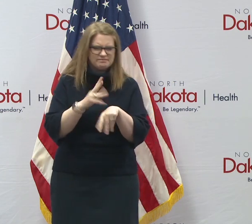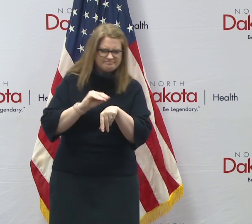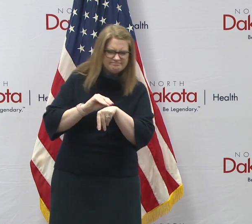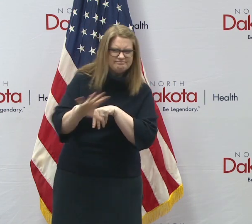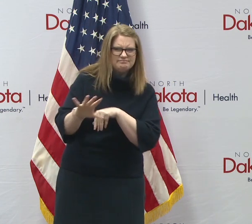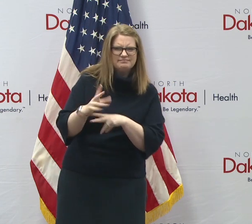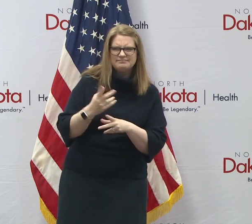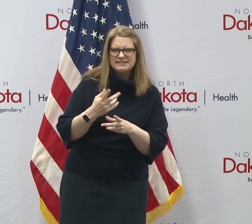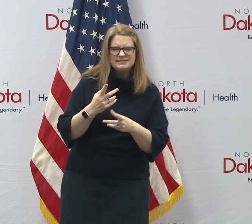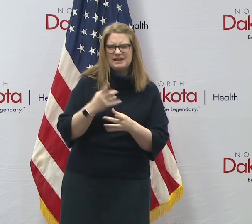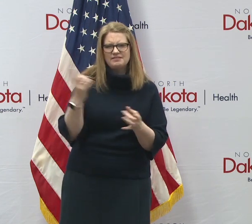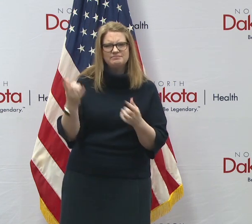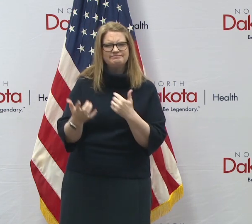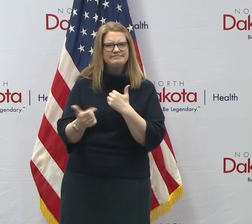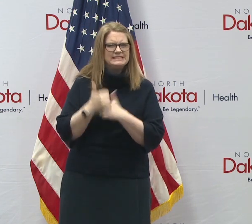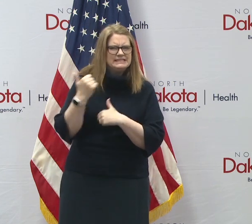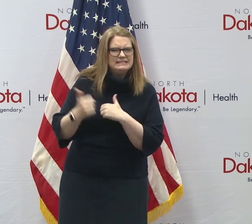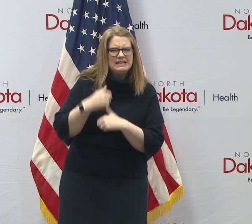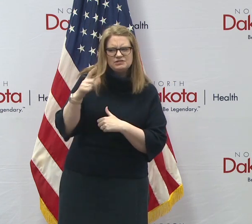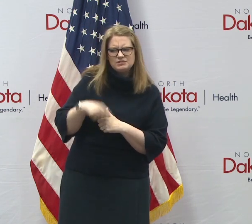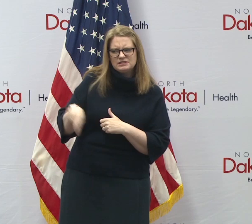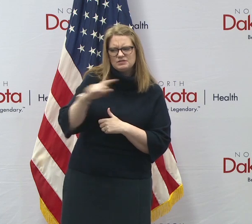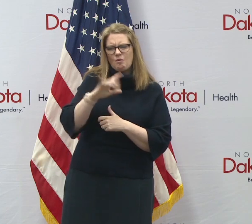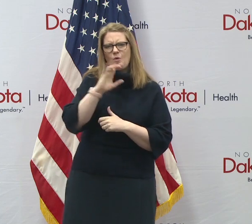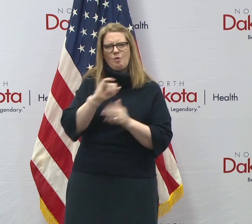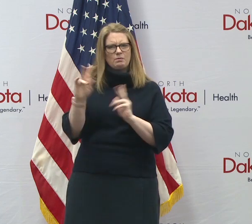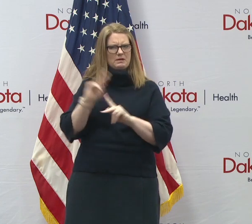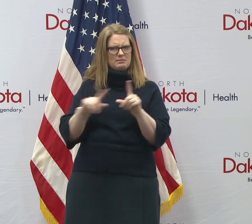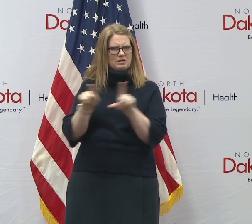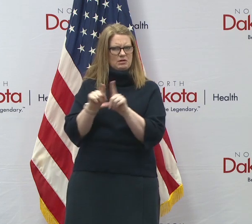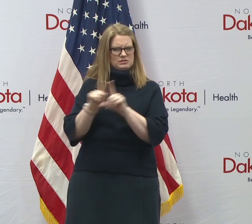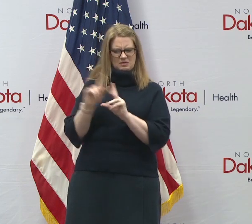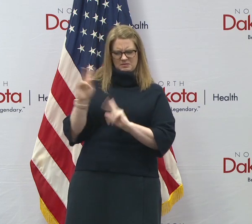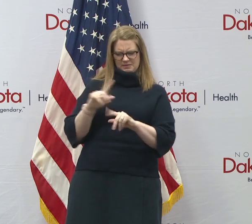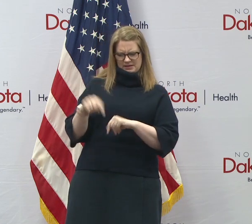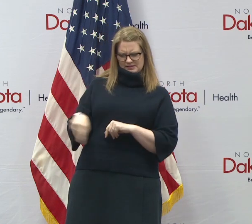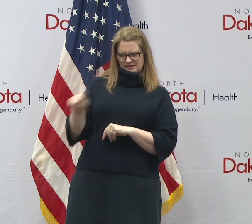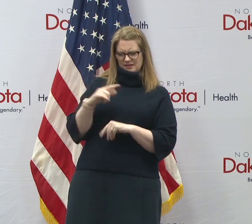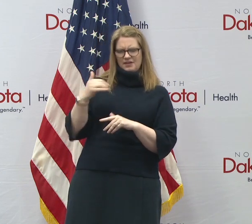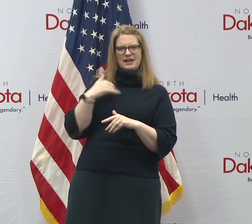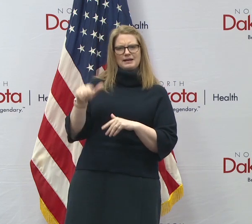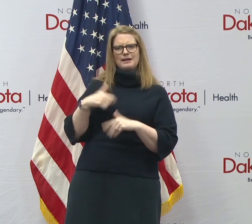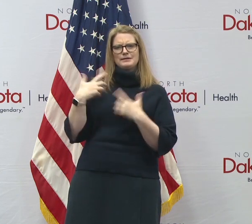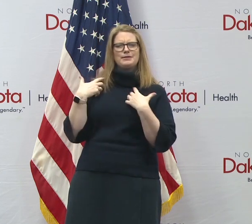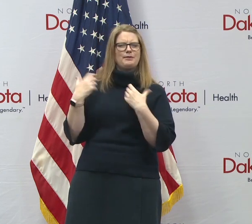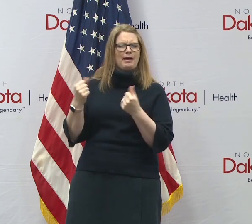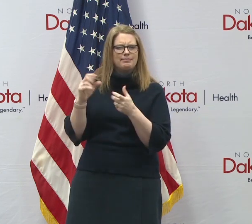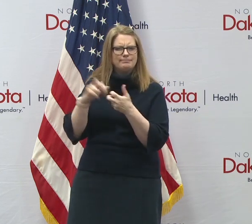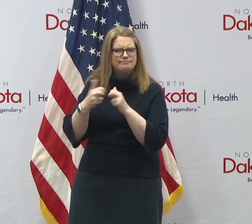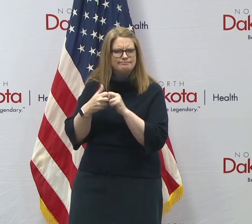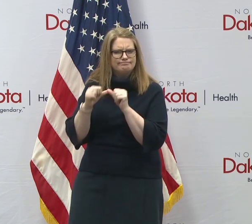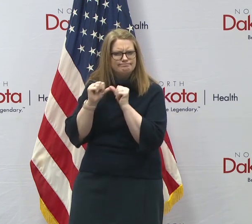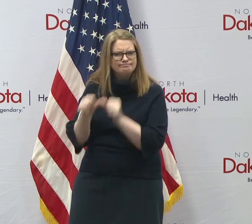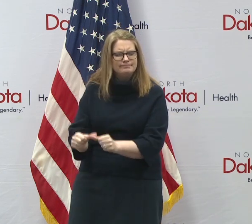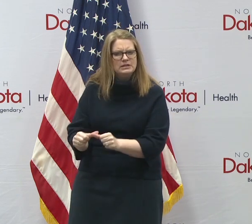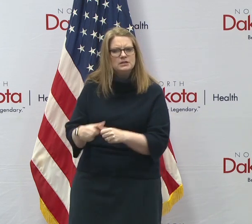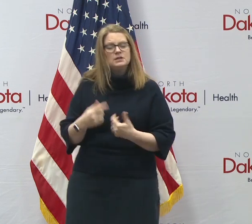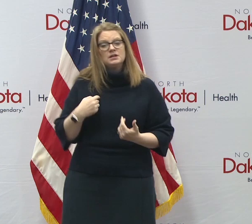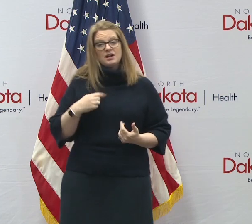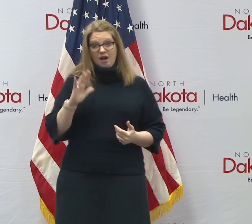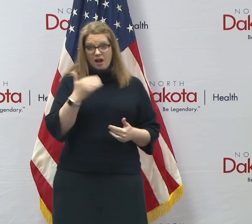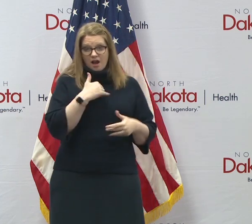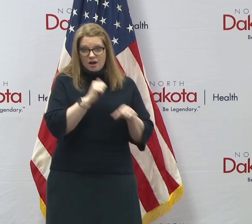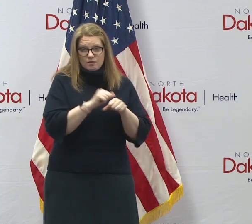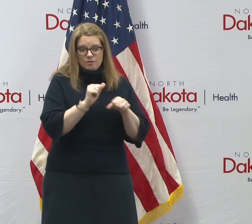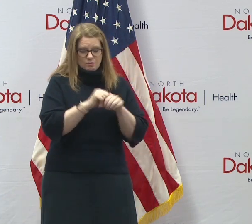underlying health conditions. And so we, that's why we take our work seriously in terms of what